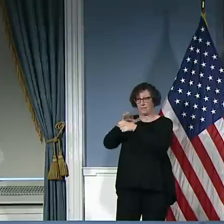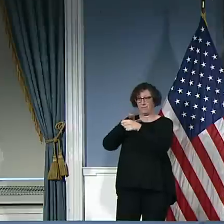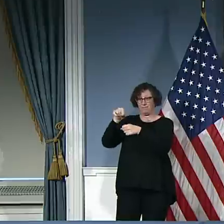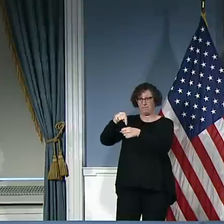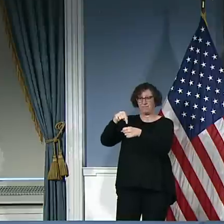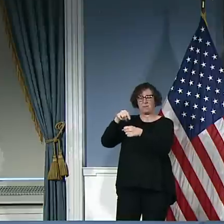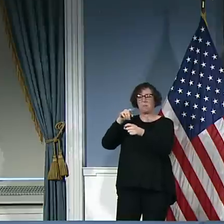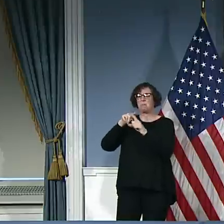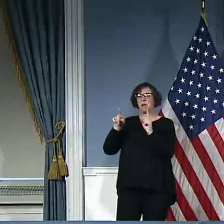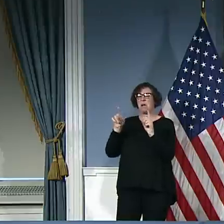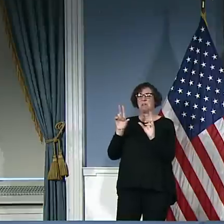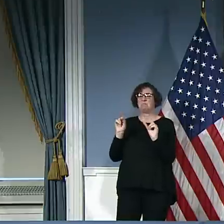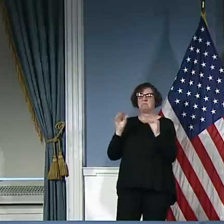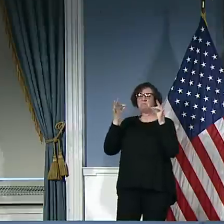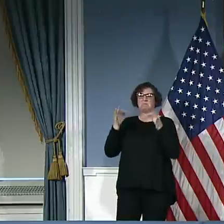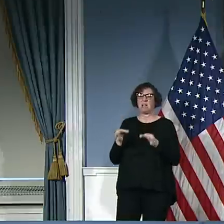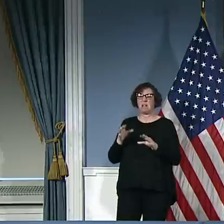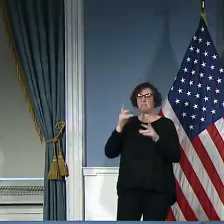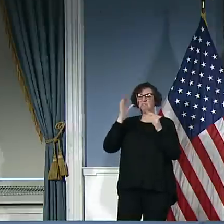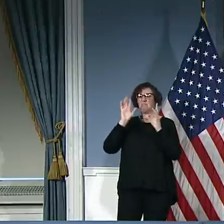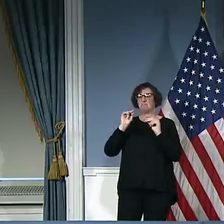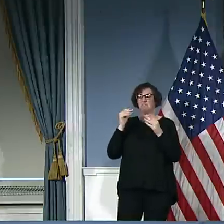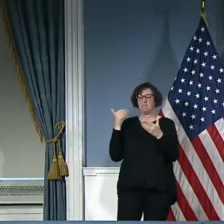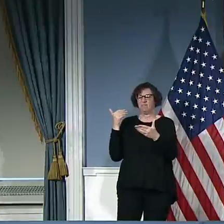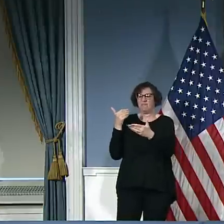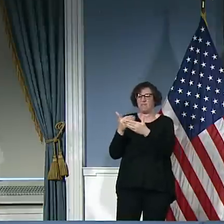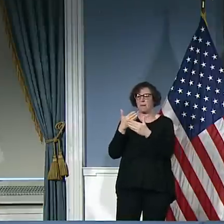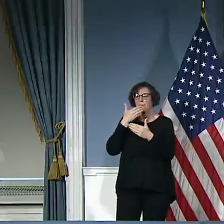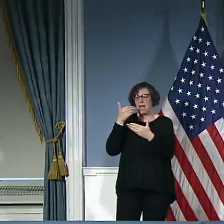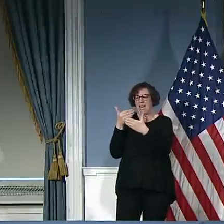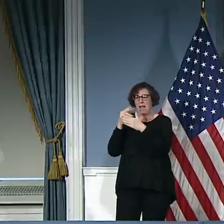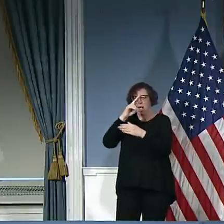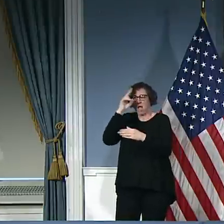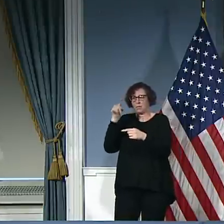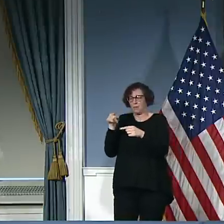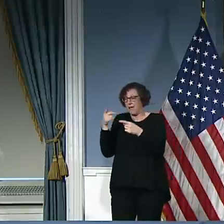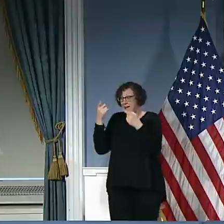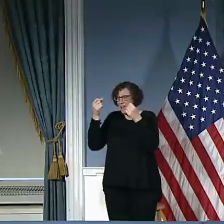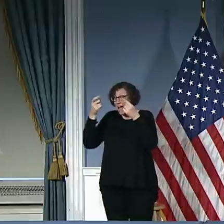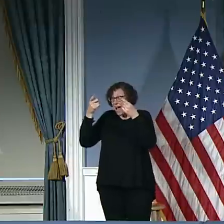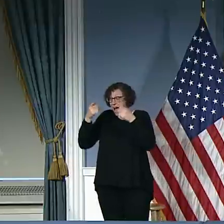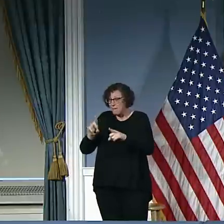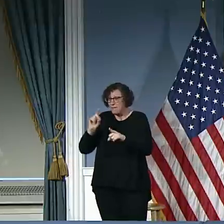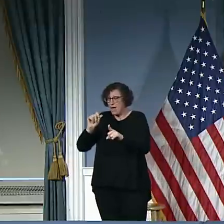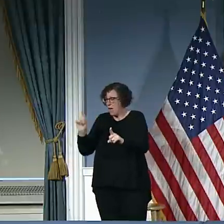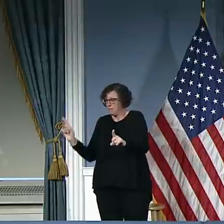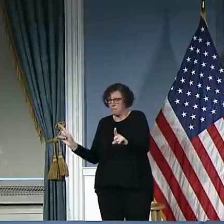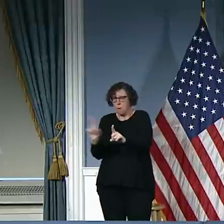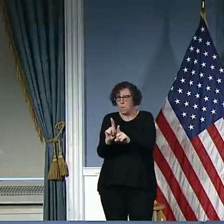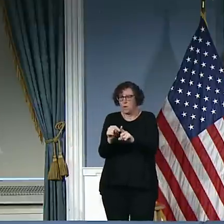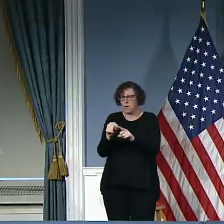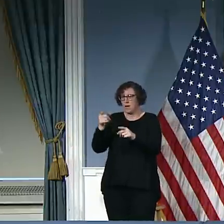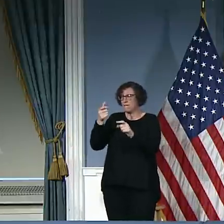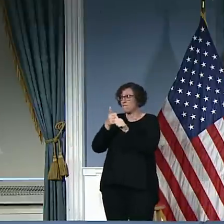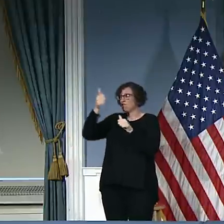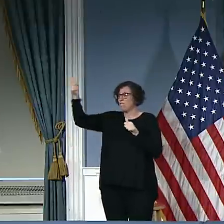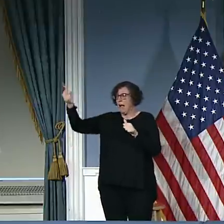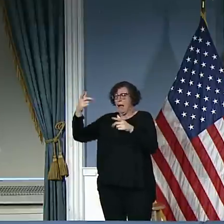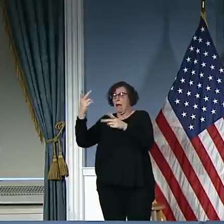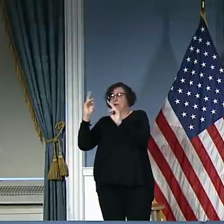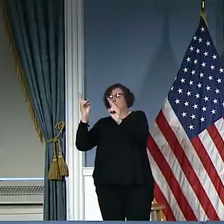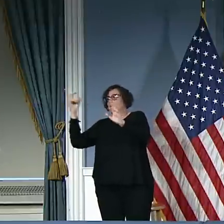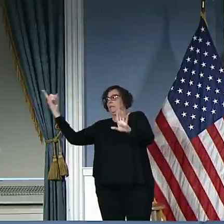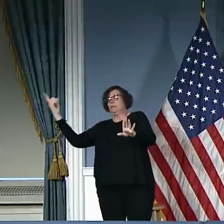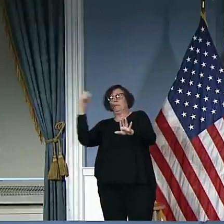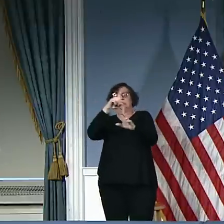So our supplies have all gone over there and they are being co-located and we're working with FEMA right now to finalize those sites.